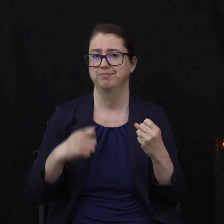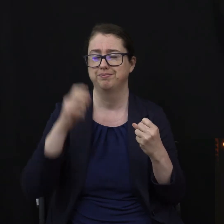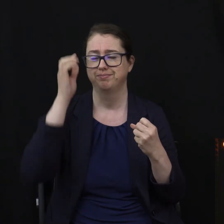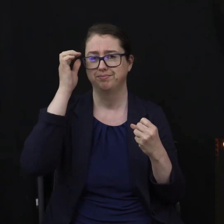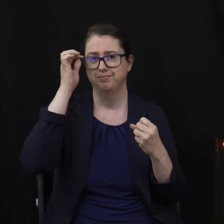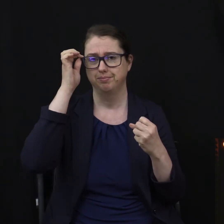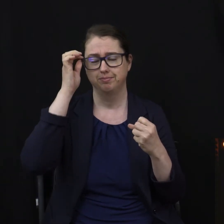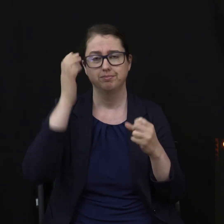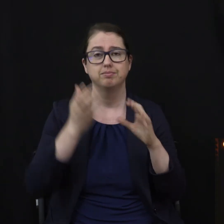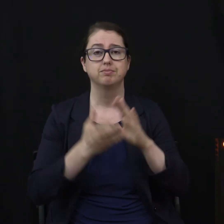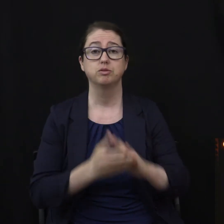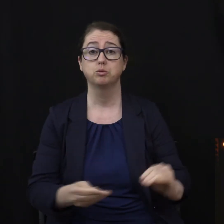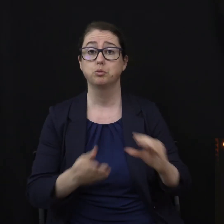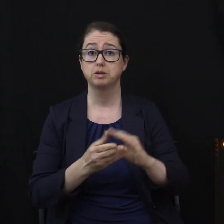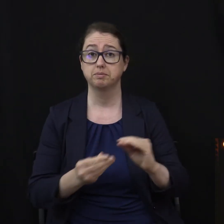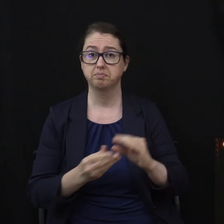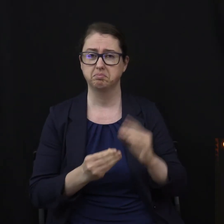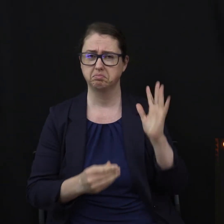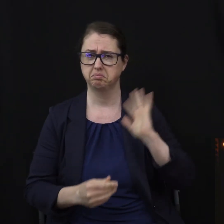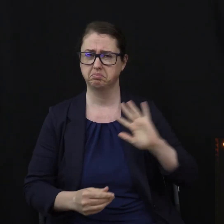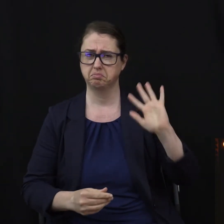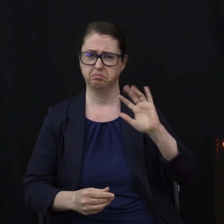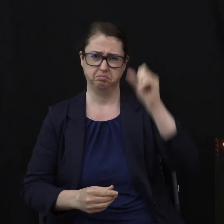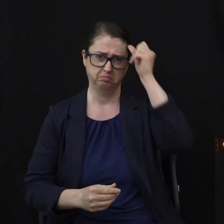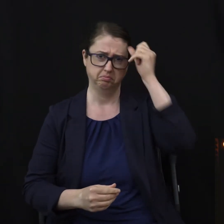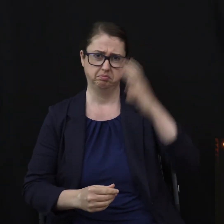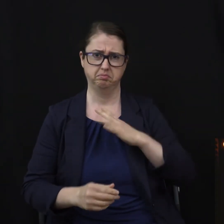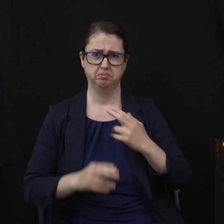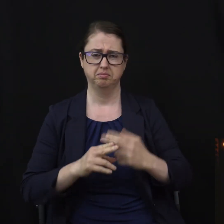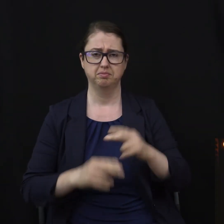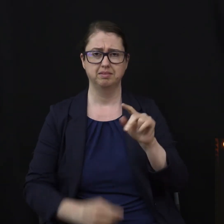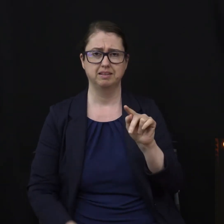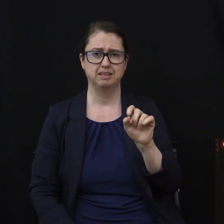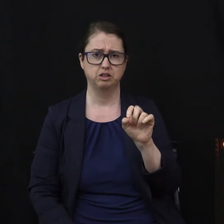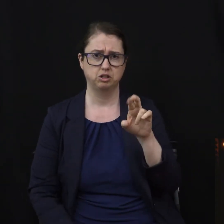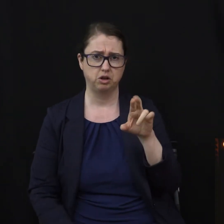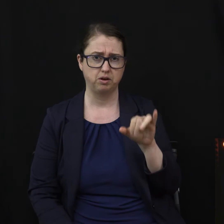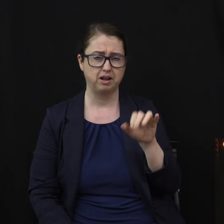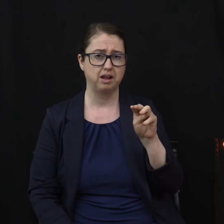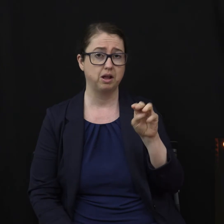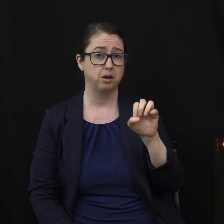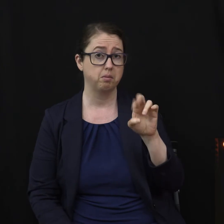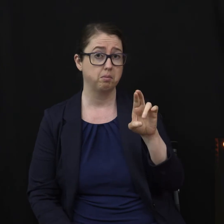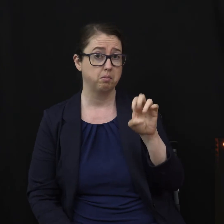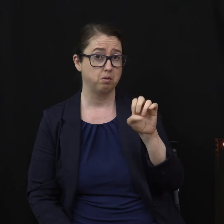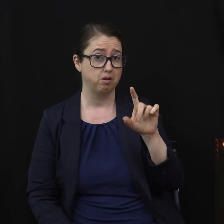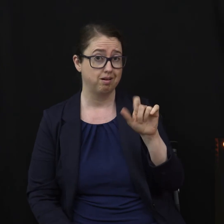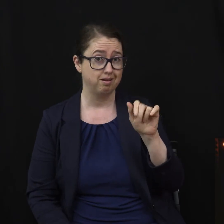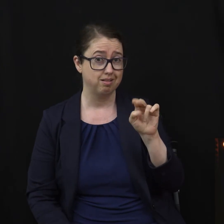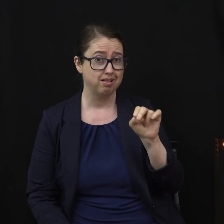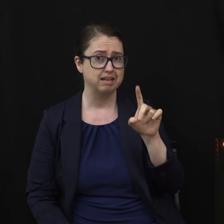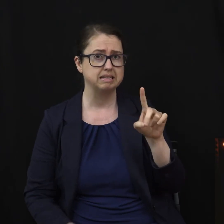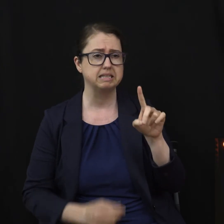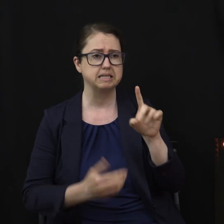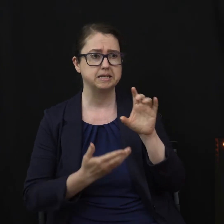gentleman by the name of Terry Moreland bid for and purchased the Victor Valley Medium Community